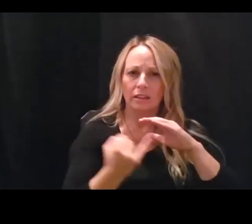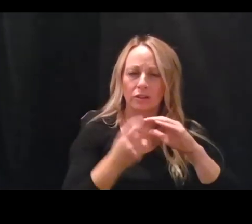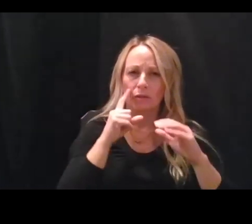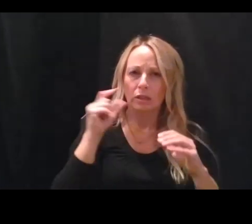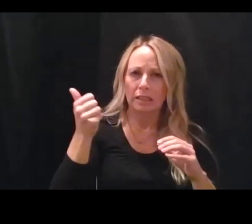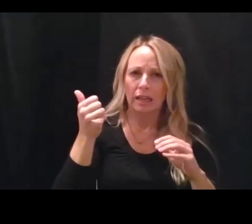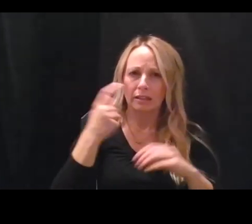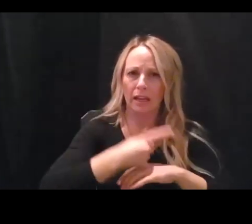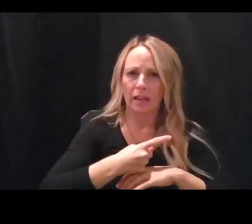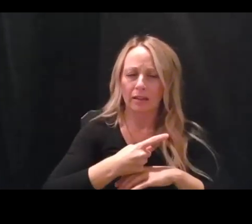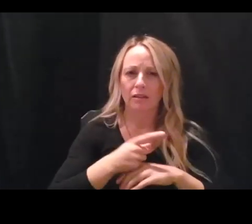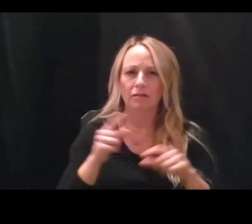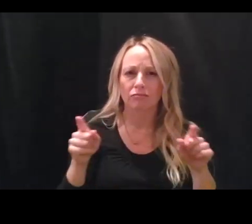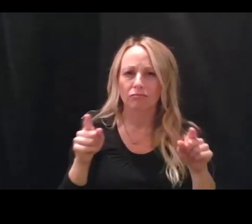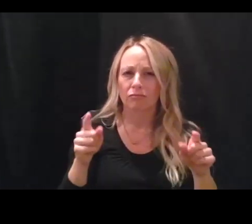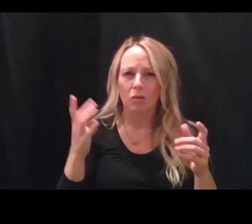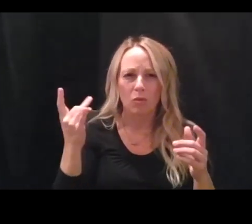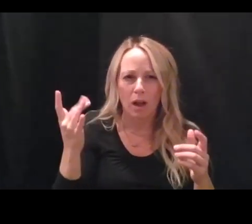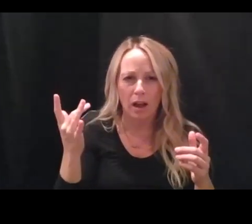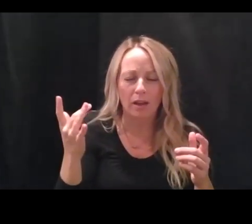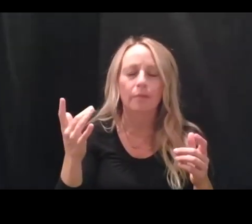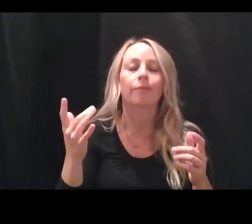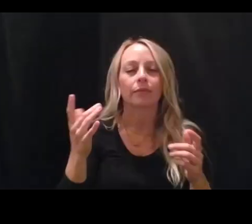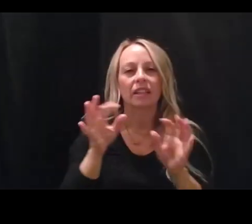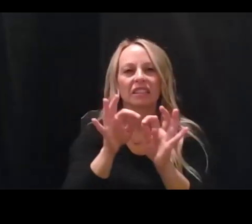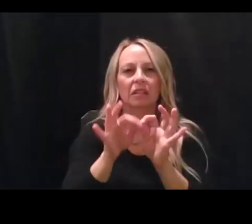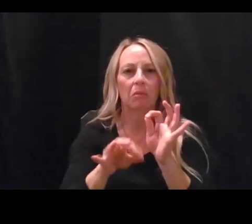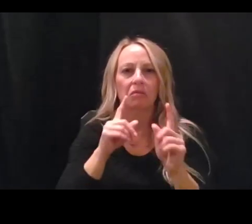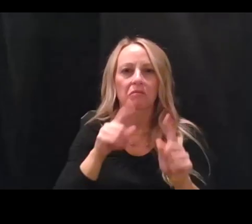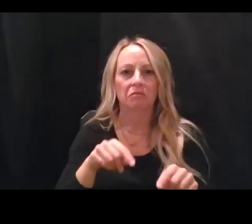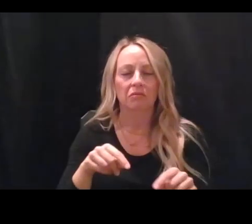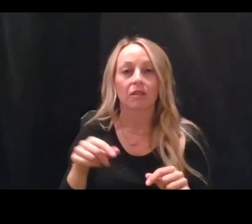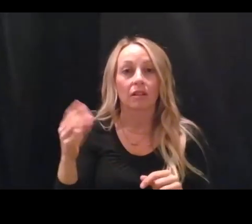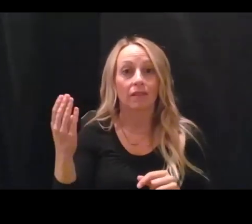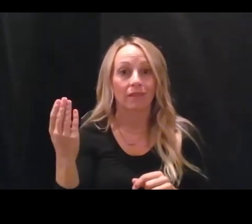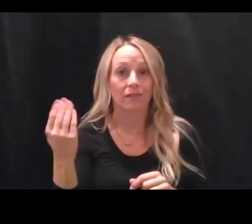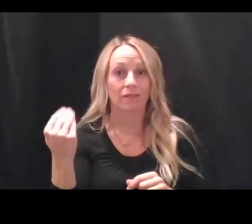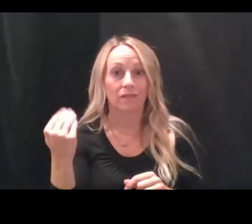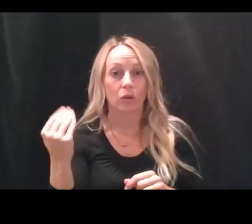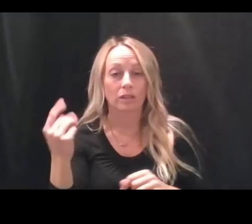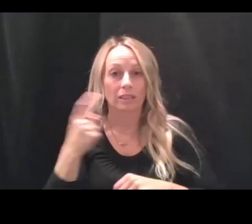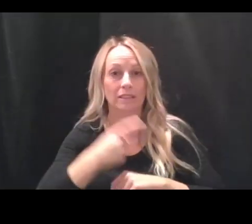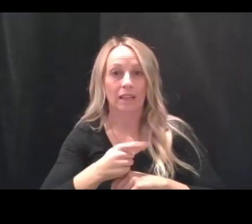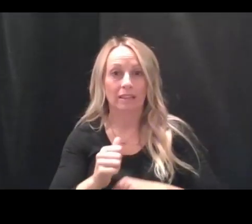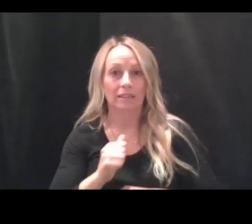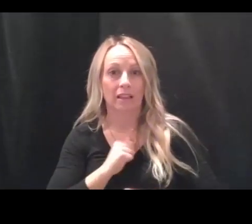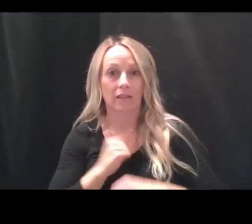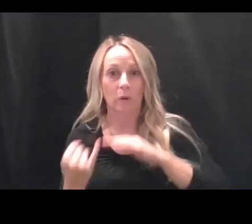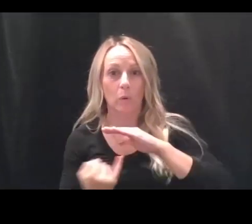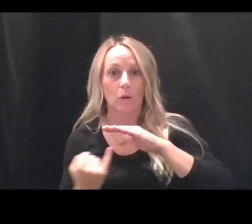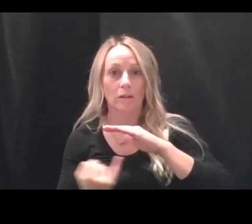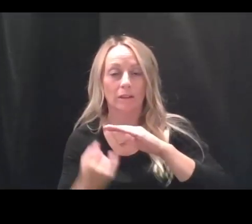It's actually fairly simple. The 14-day self-quarantine for contact